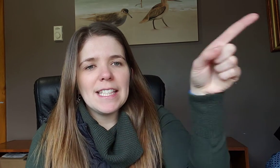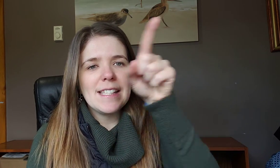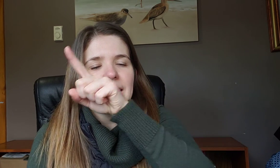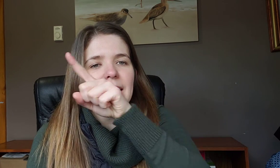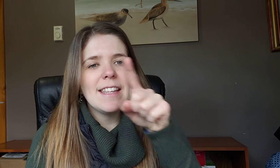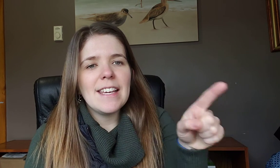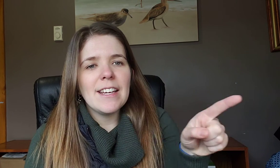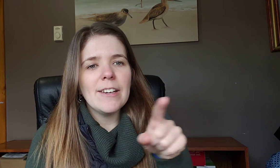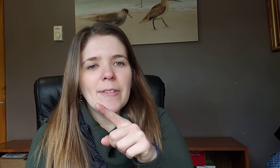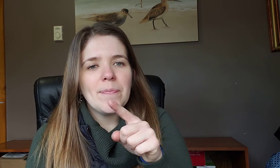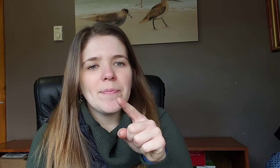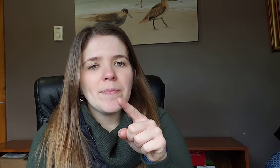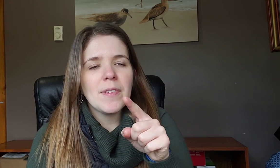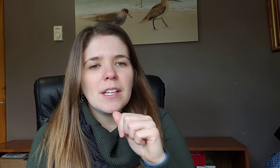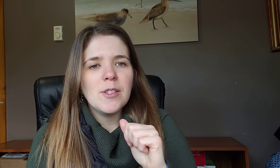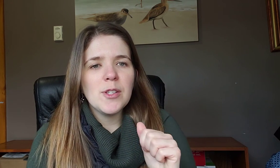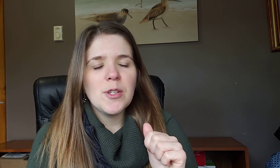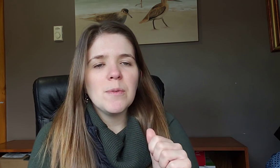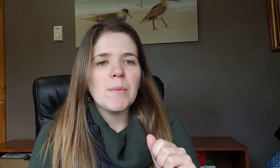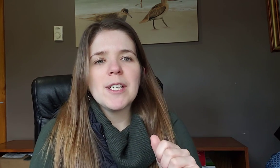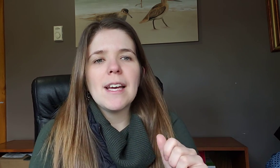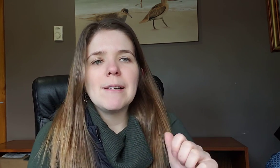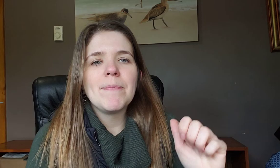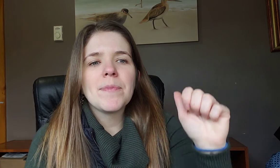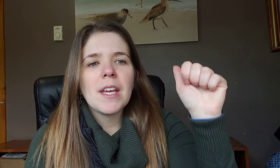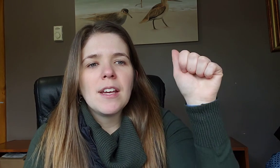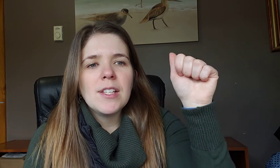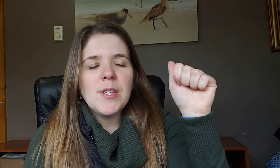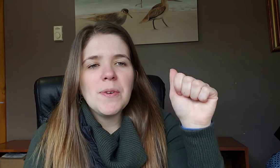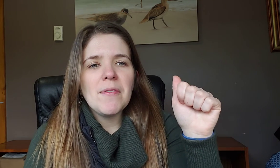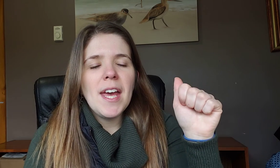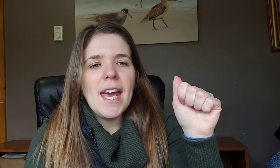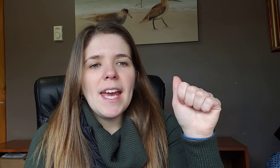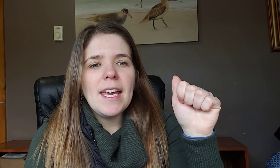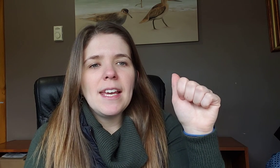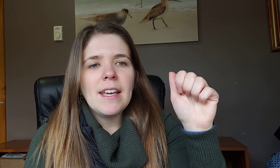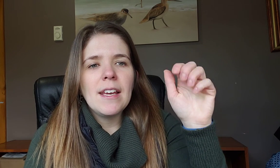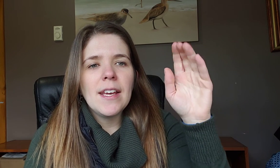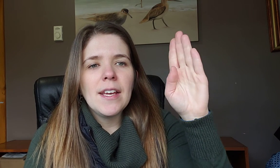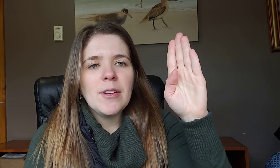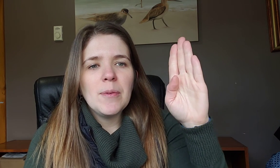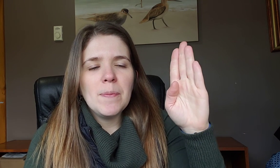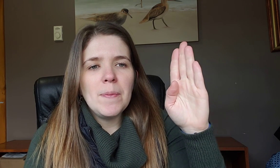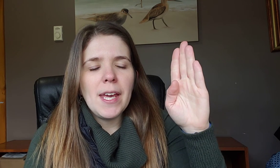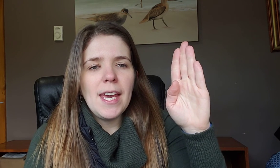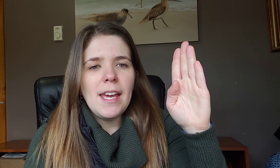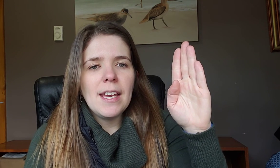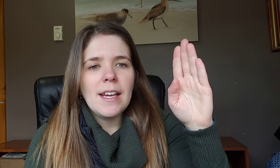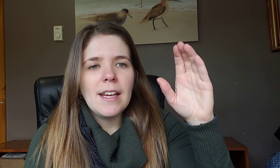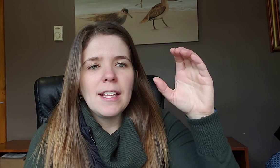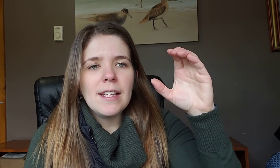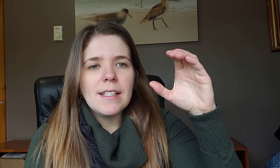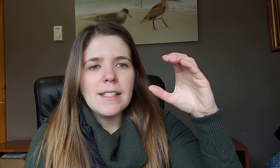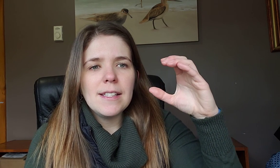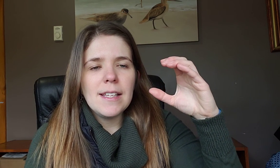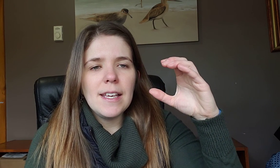a Z in the air so let's do it one more time so we have A B C